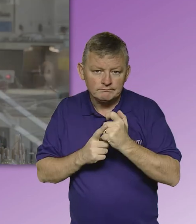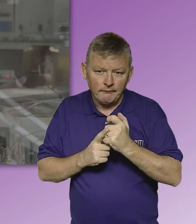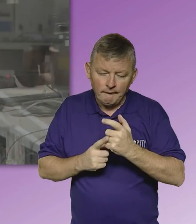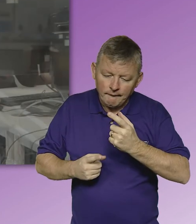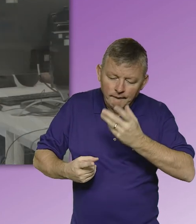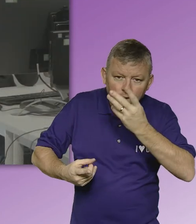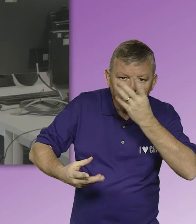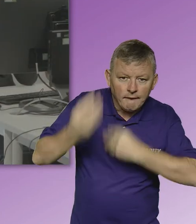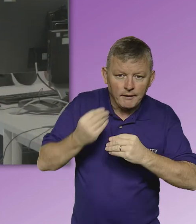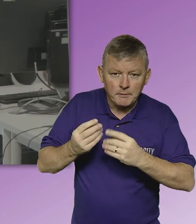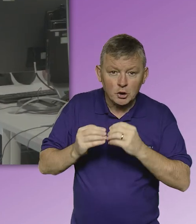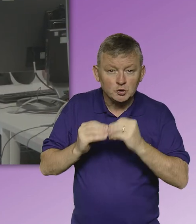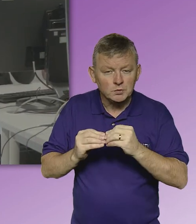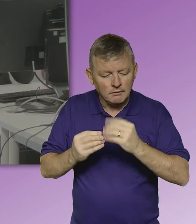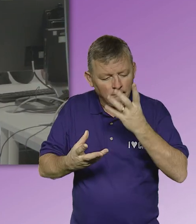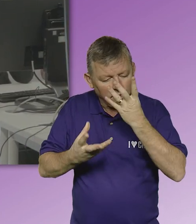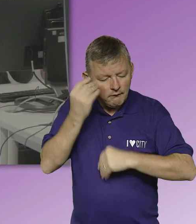and which will enhance the student experience.